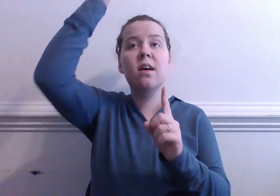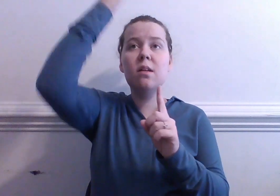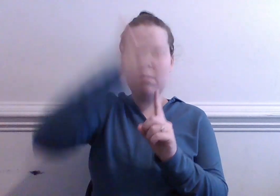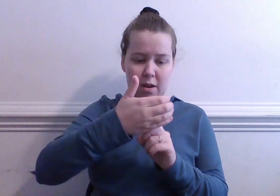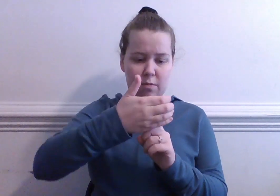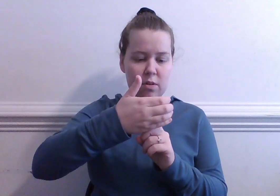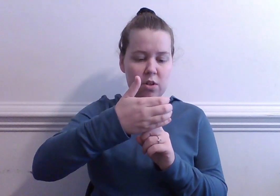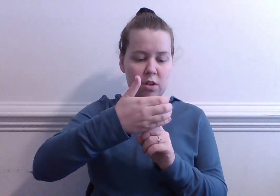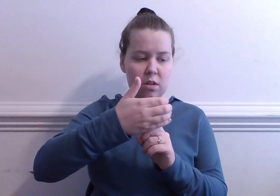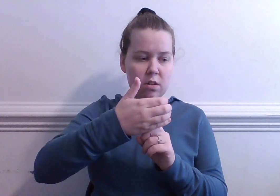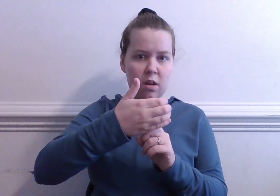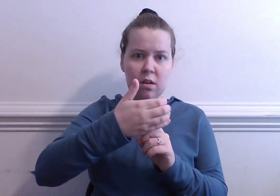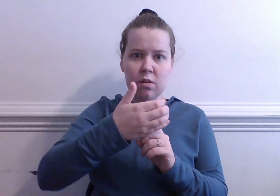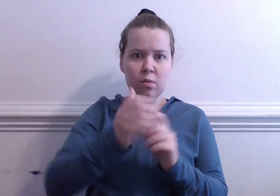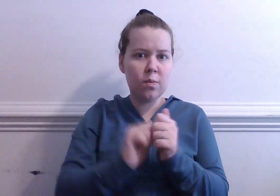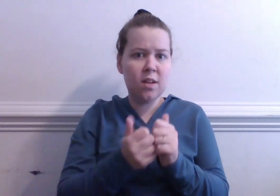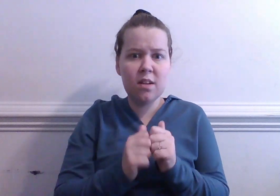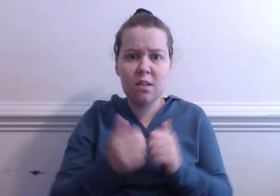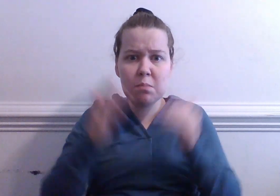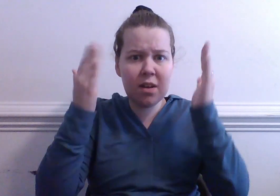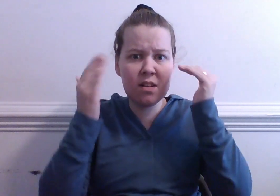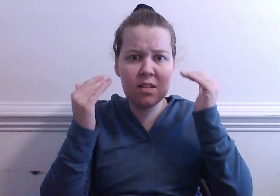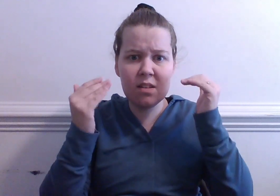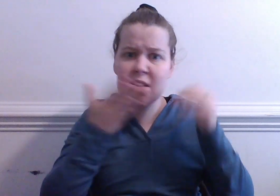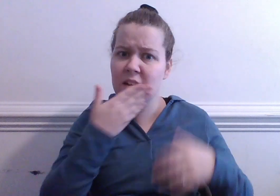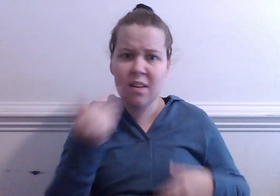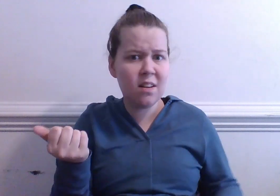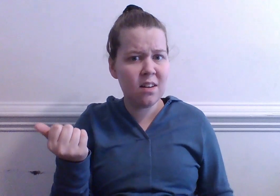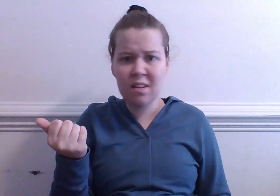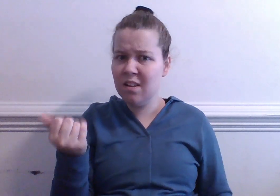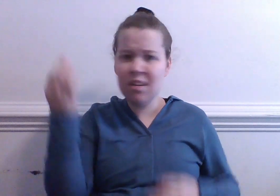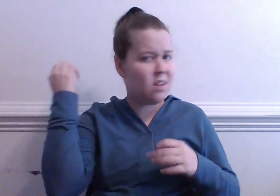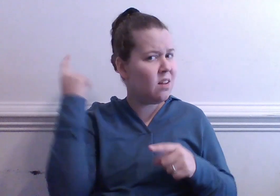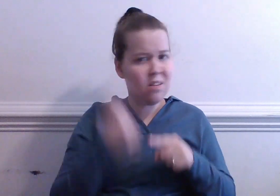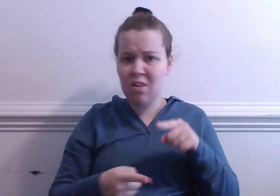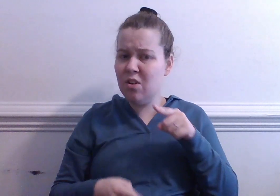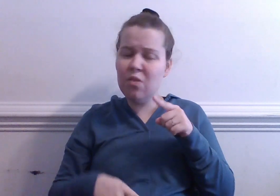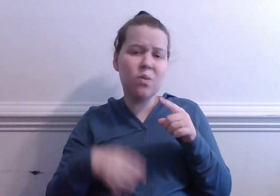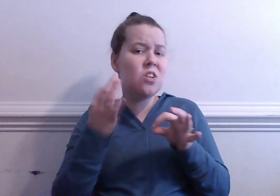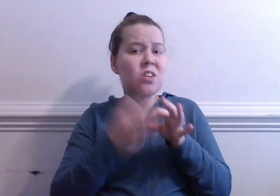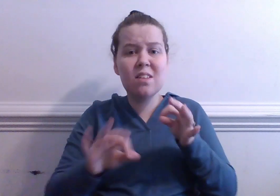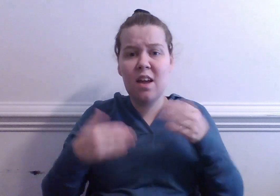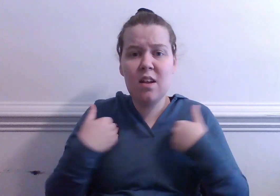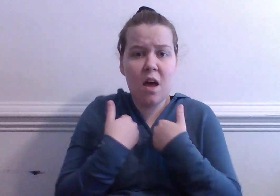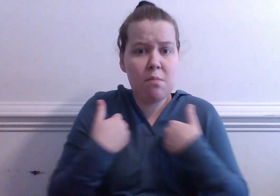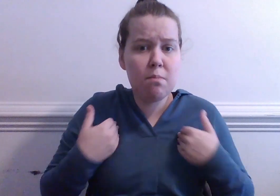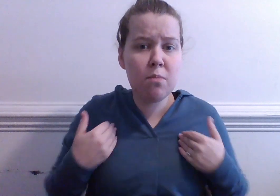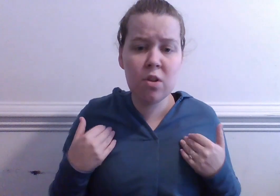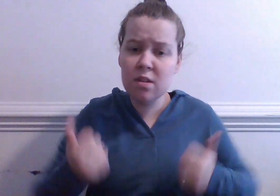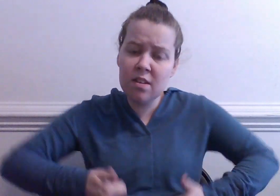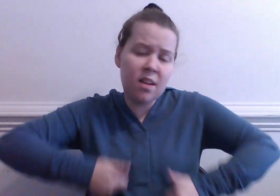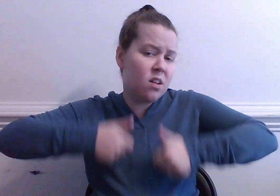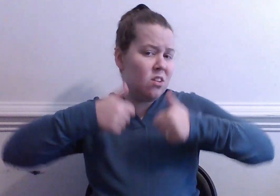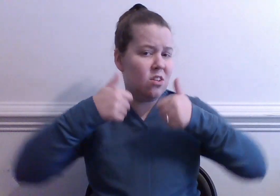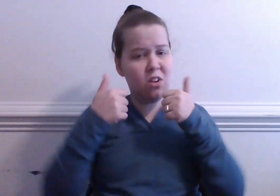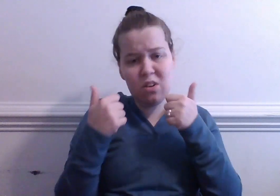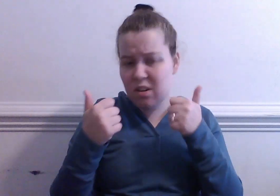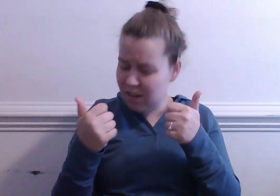How can we expect anything at all? We're just animals still learning how to grow